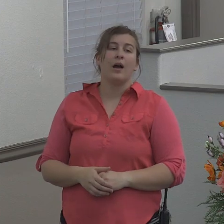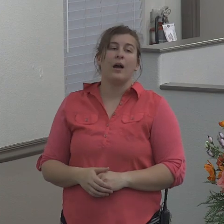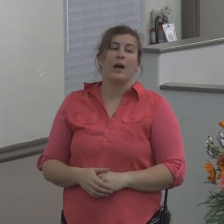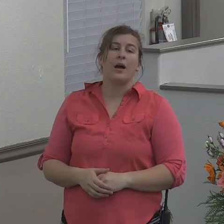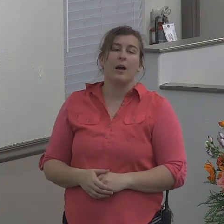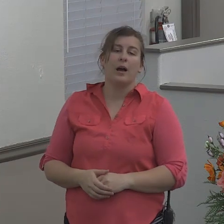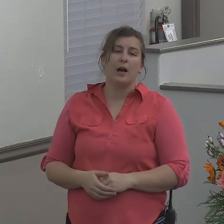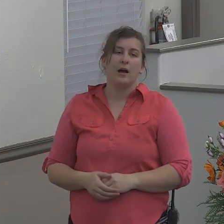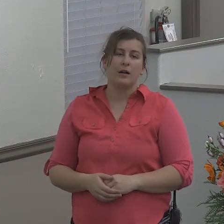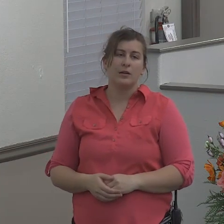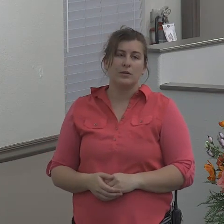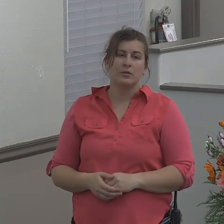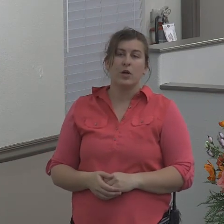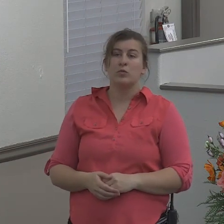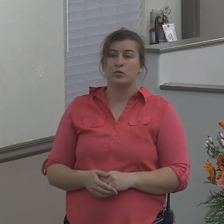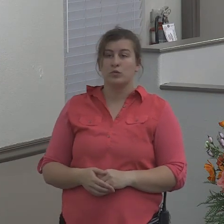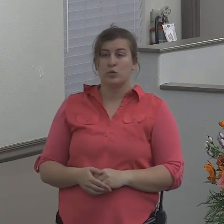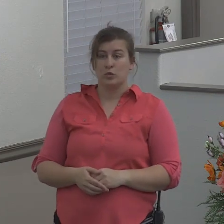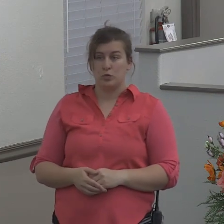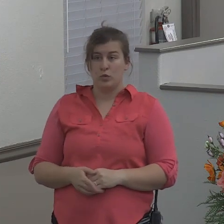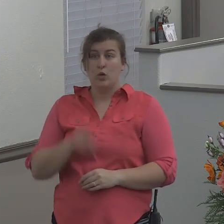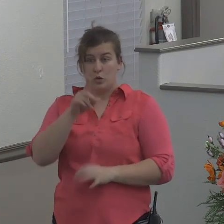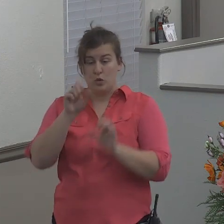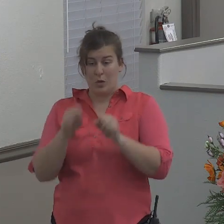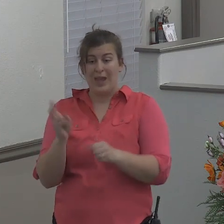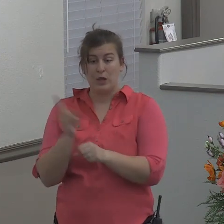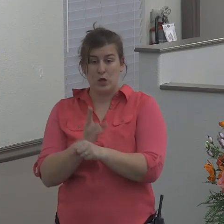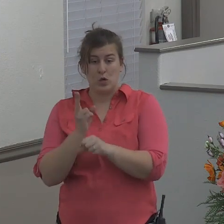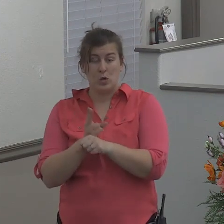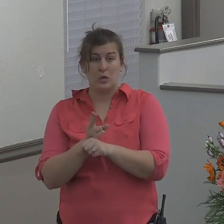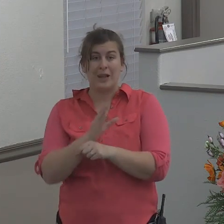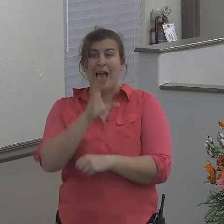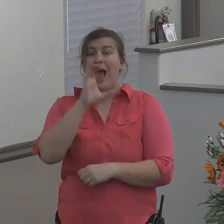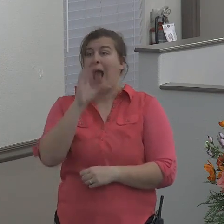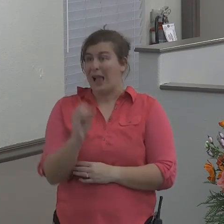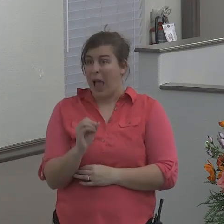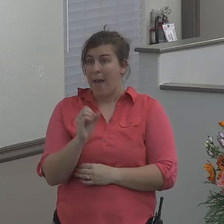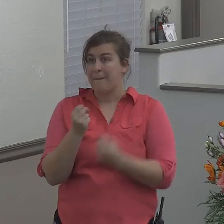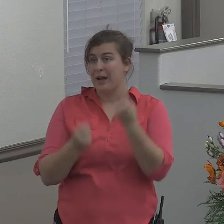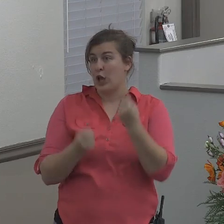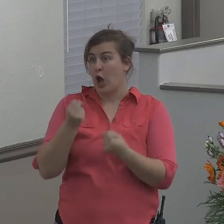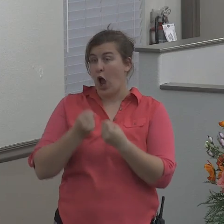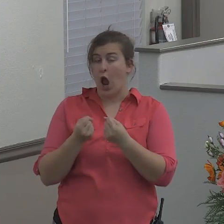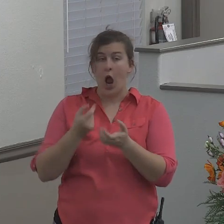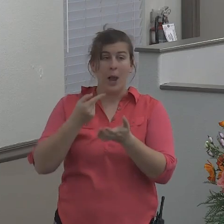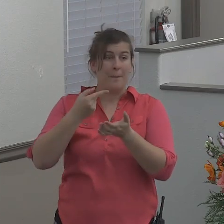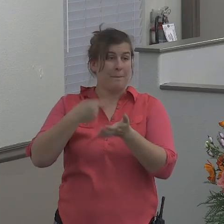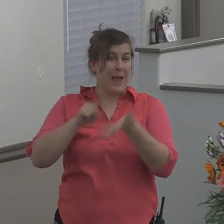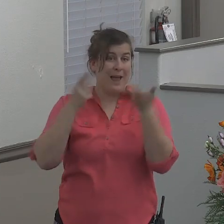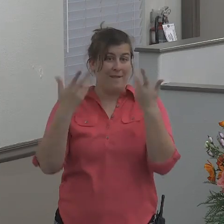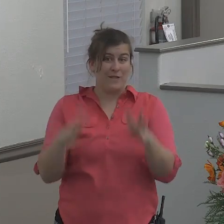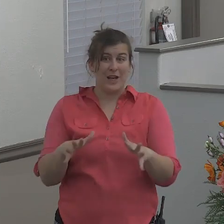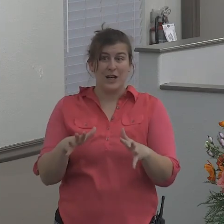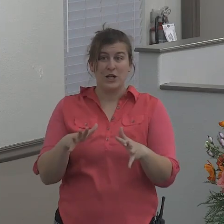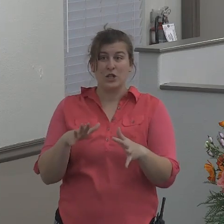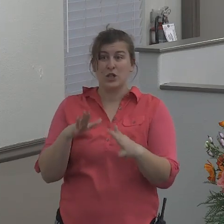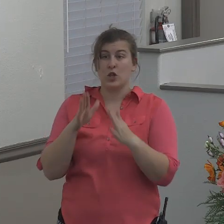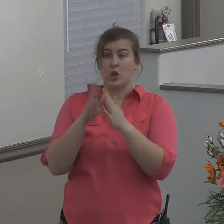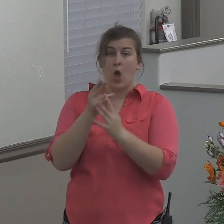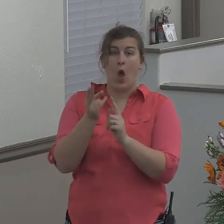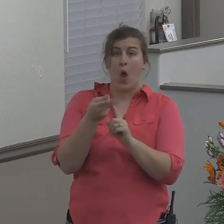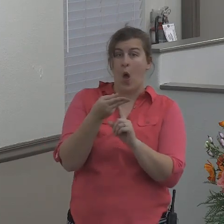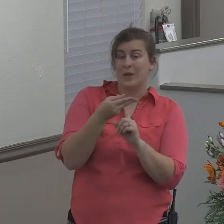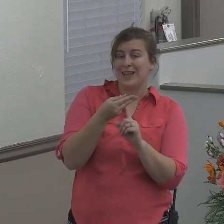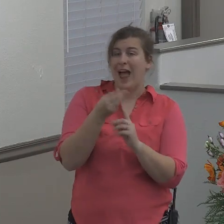trip to Wyoming and you can use the company car all things are paid for the room the board the gas the food